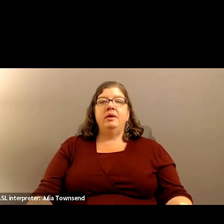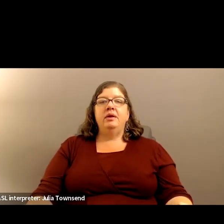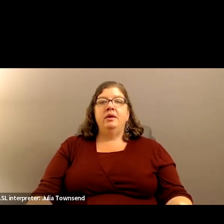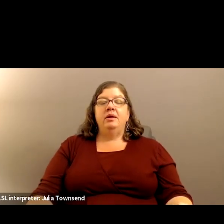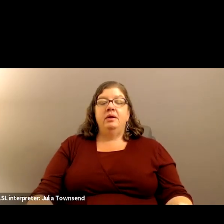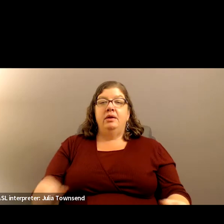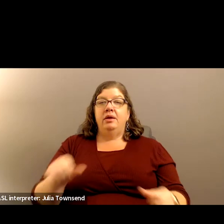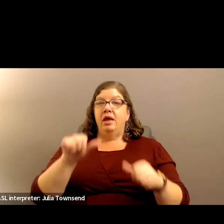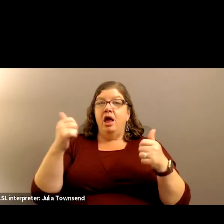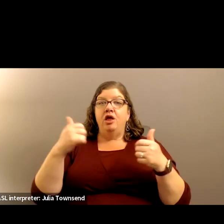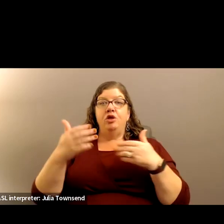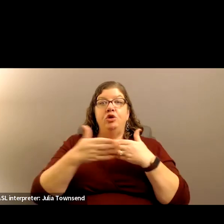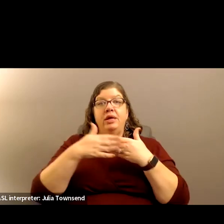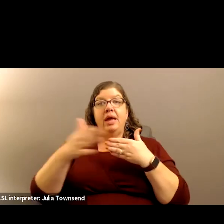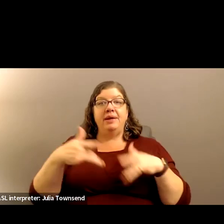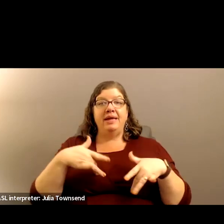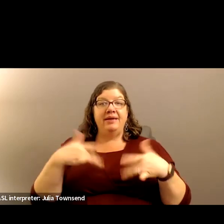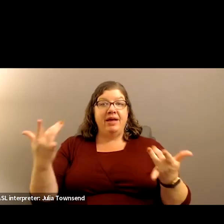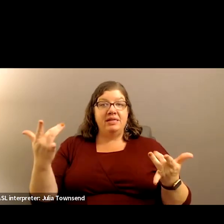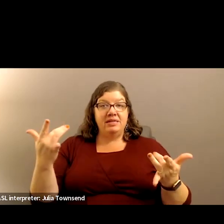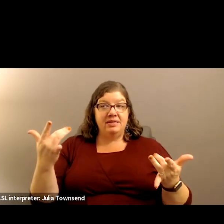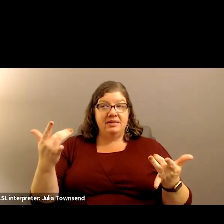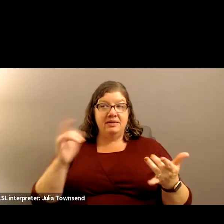Any other coming events, board members?